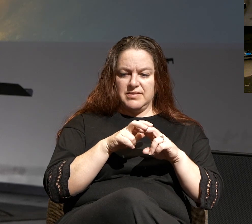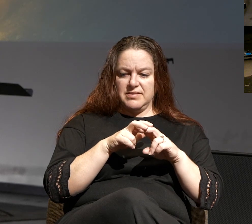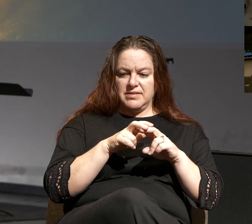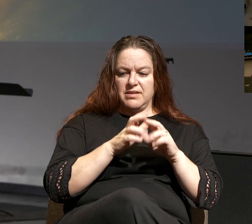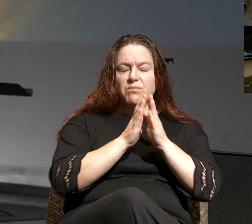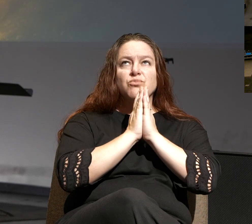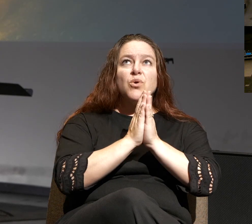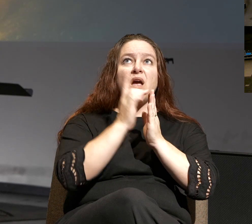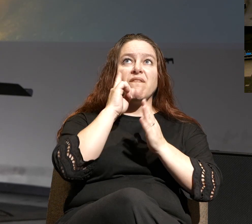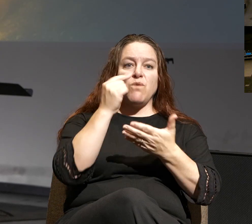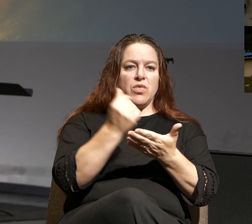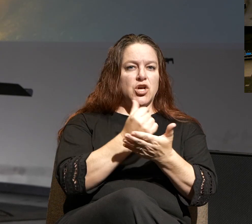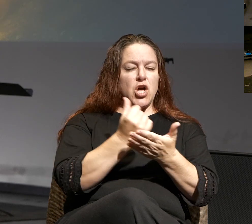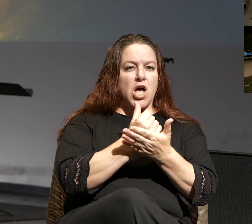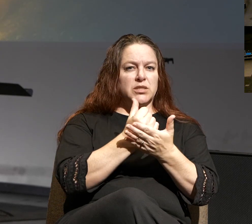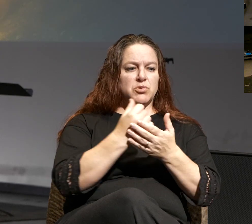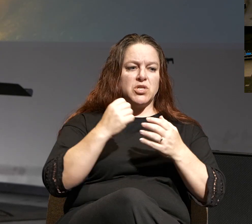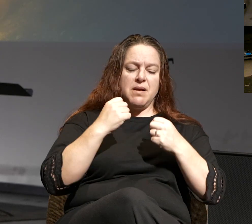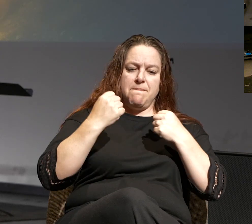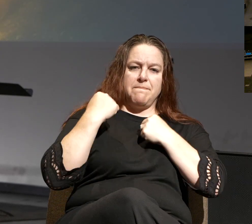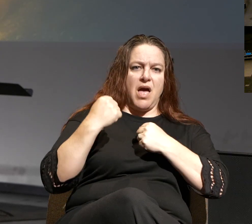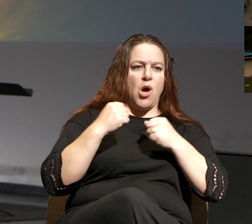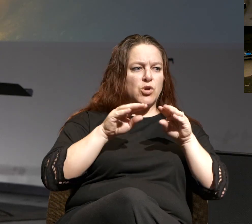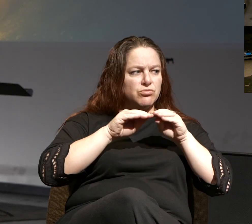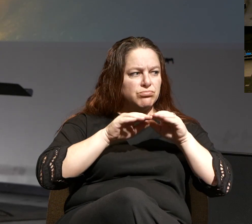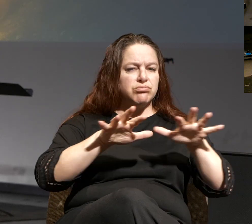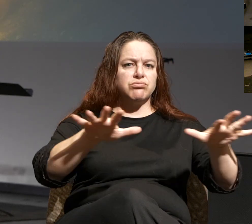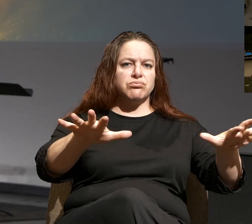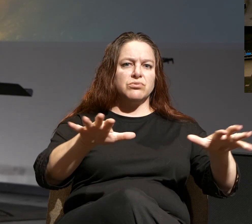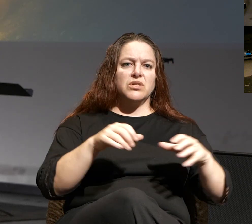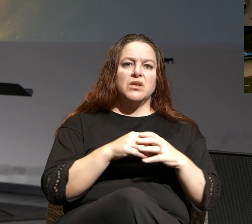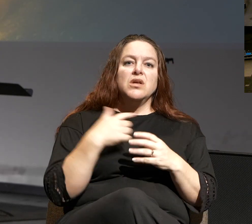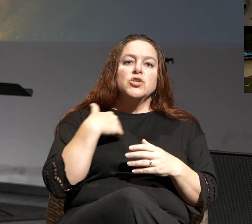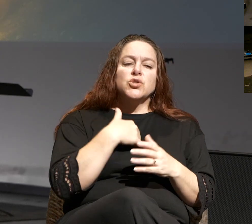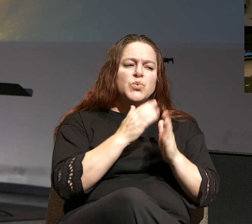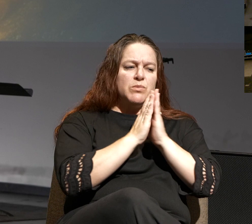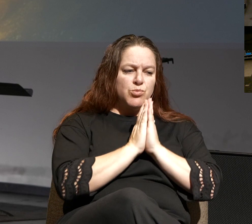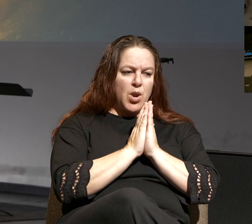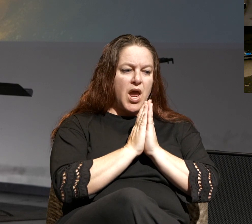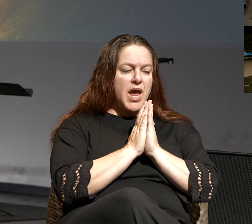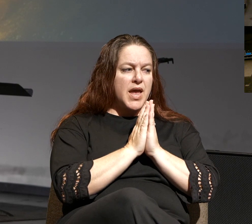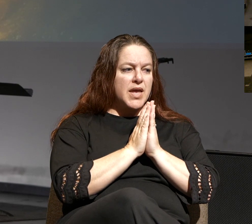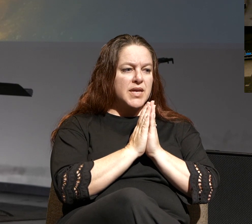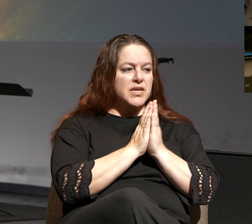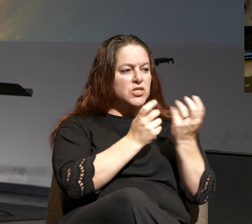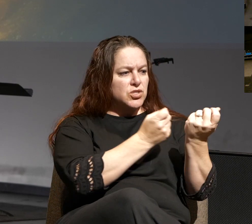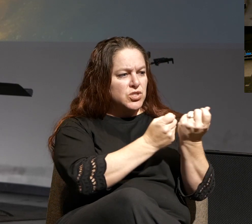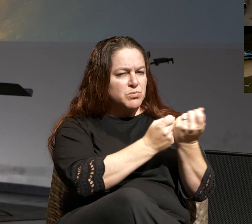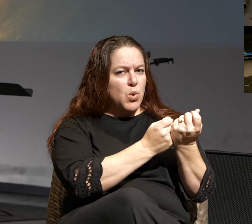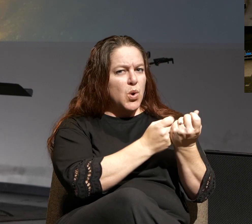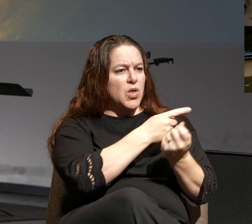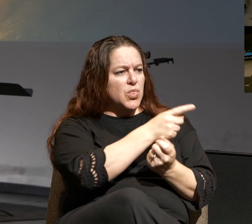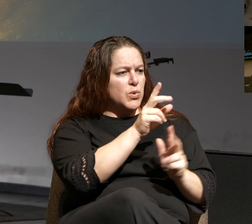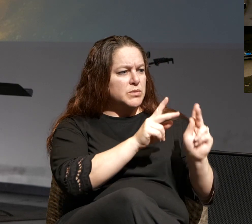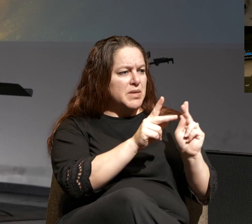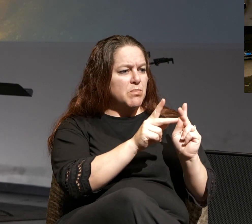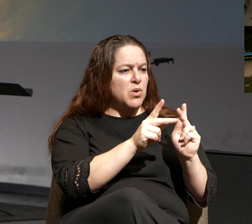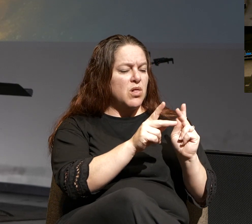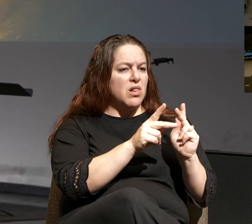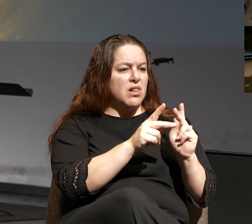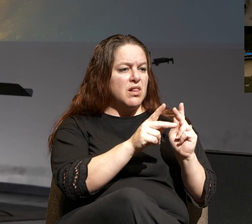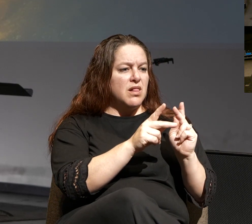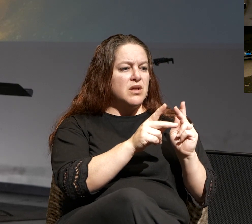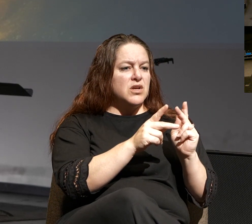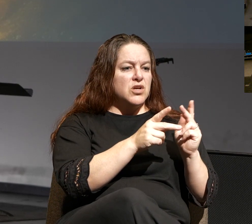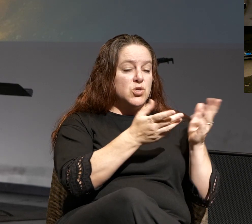gospel? Are we taking the time to lift up those who make a daily priority to